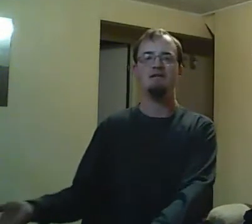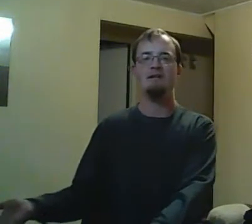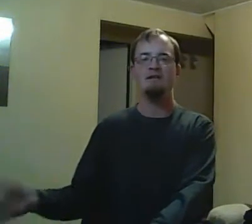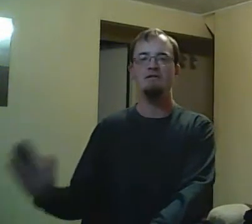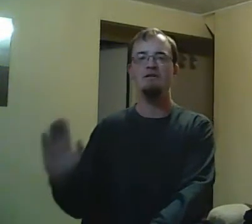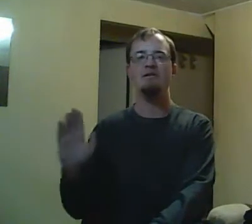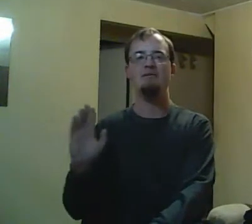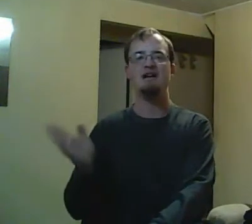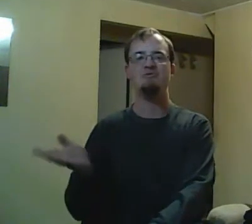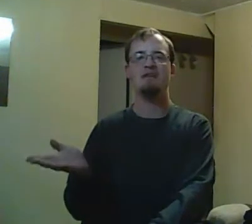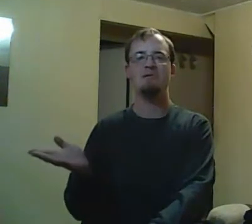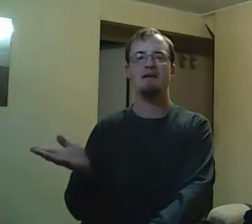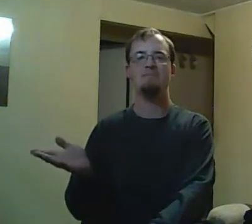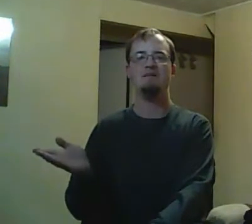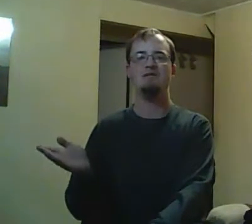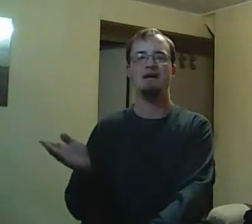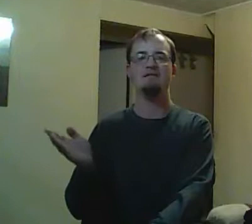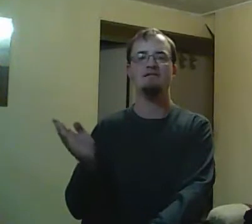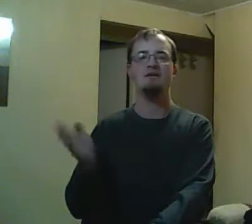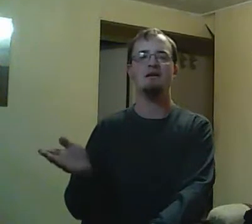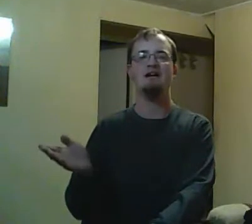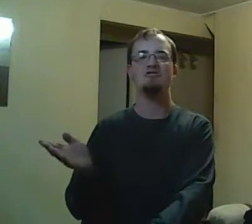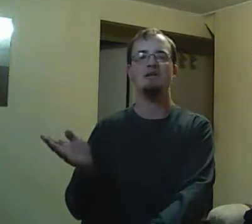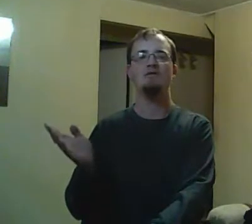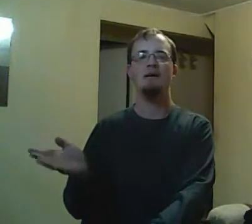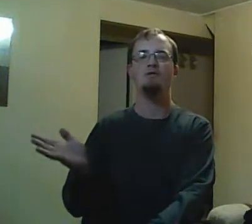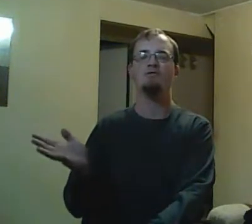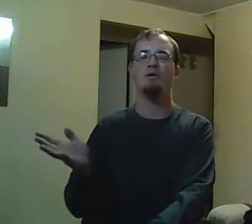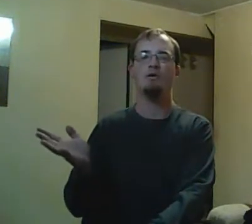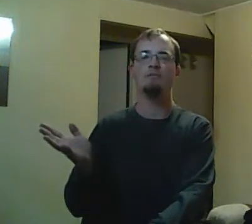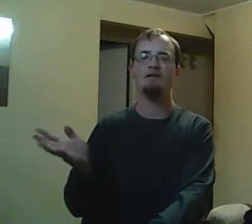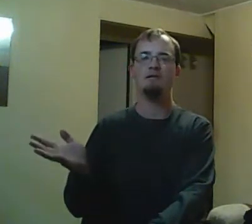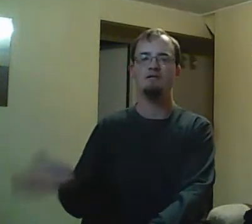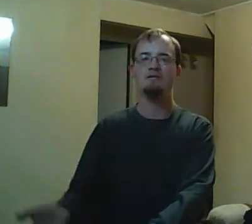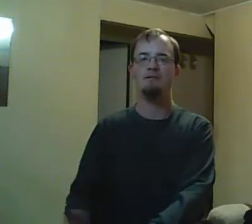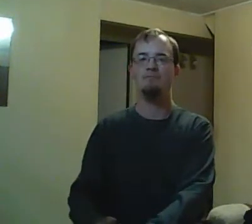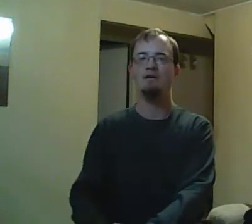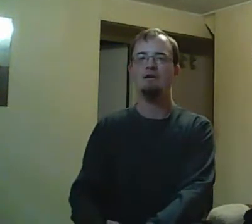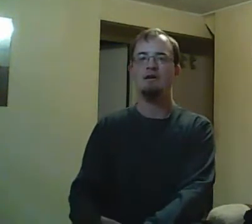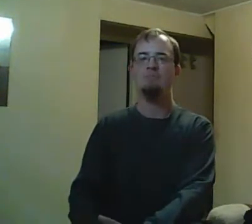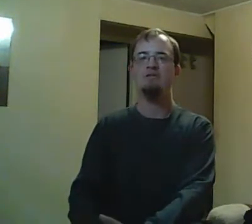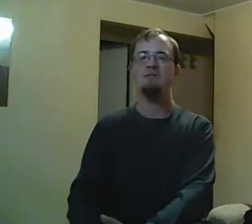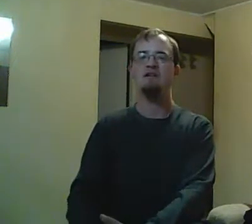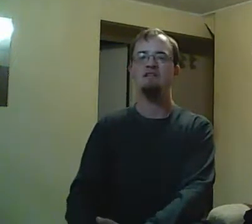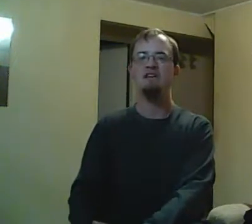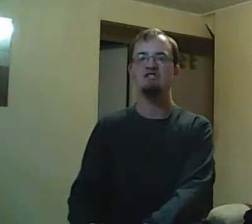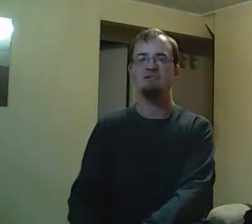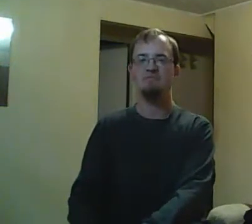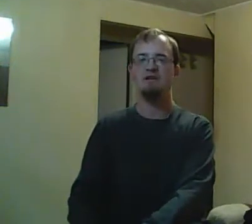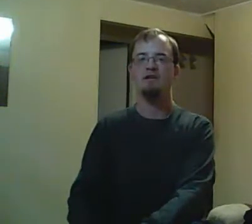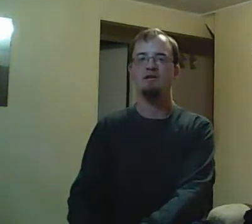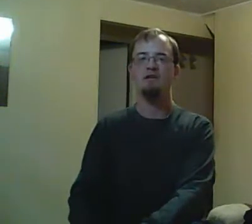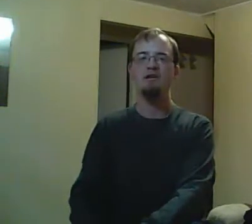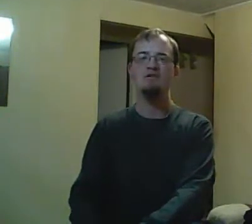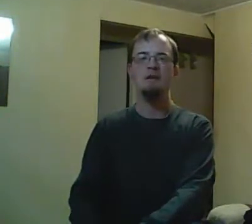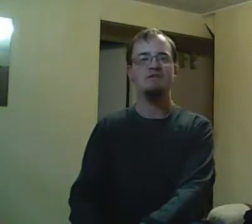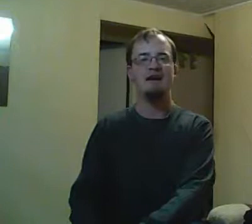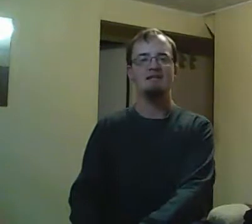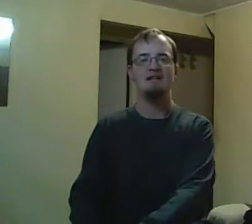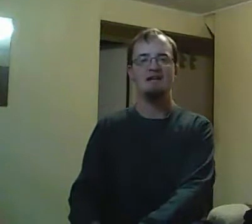Jimmy got shot and why Rick did what he did. Despite the fact Rick is, of course, dead